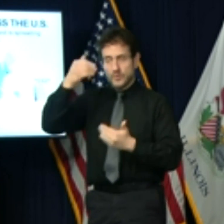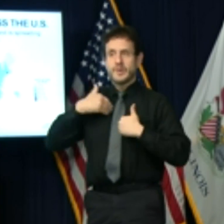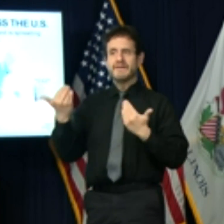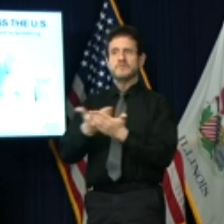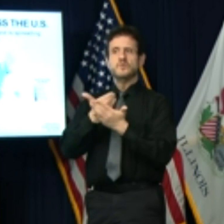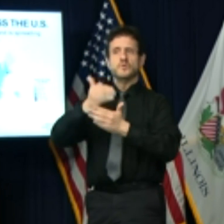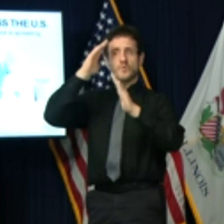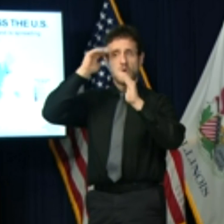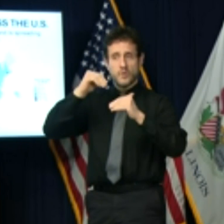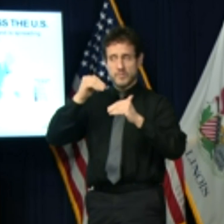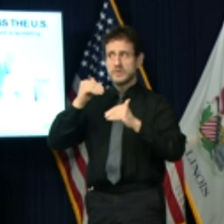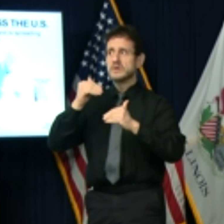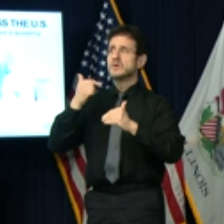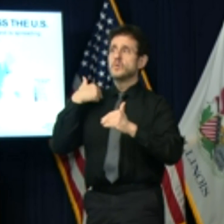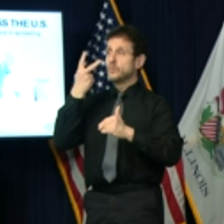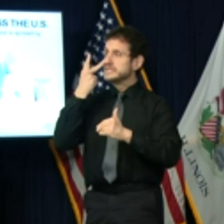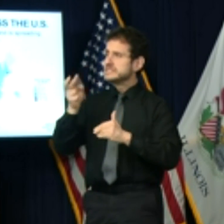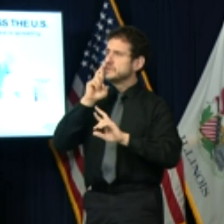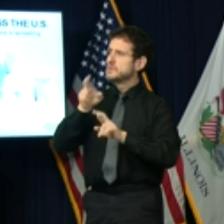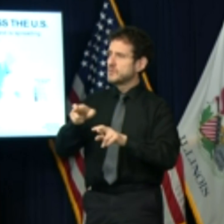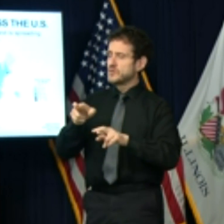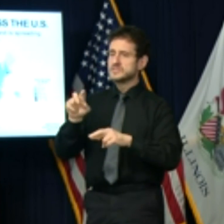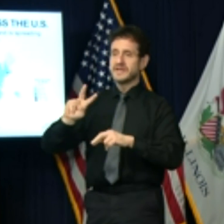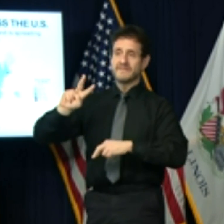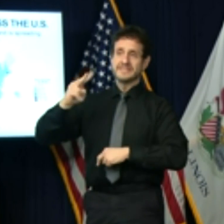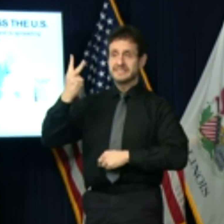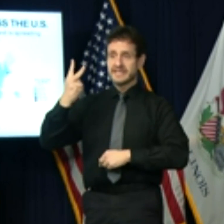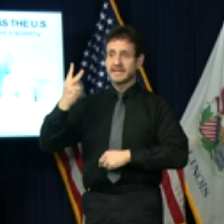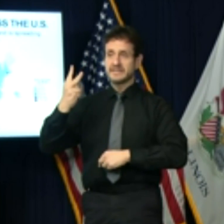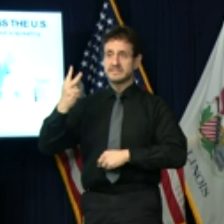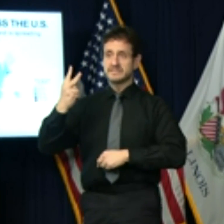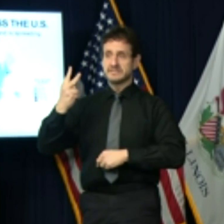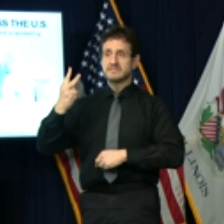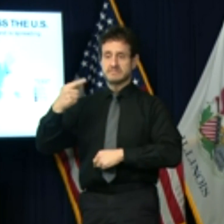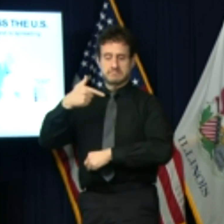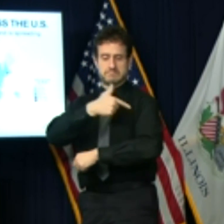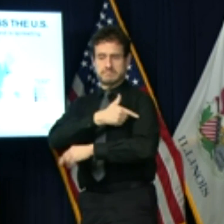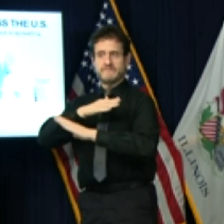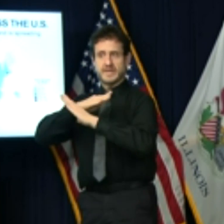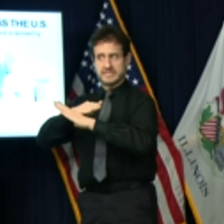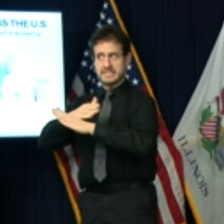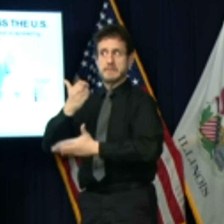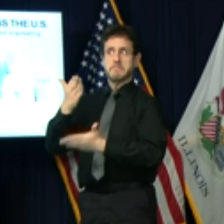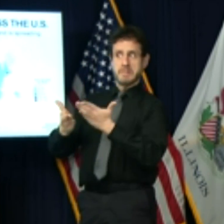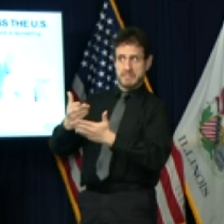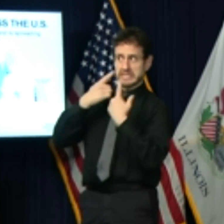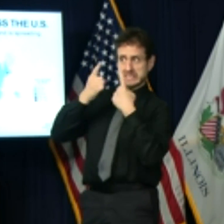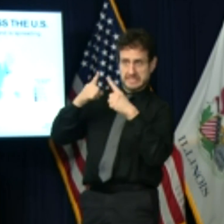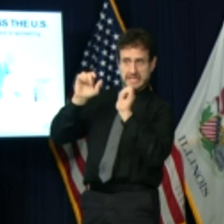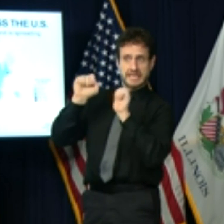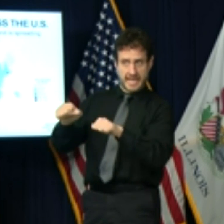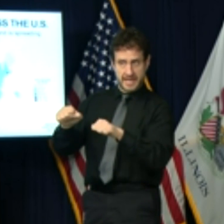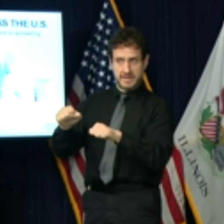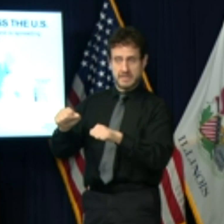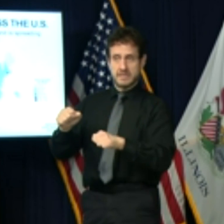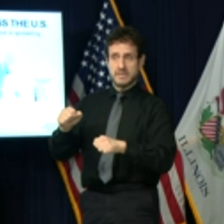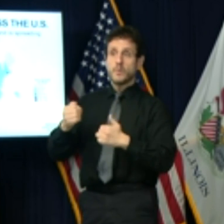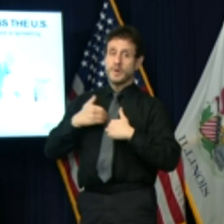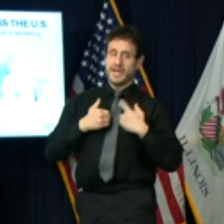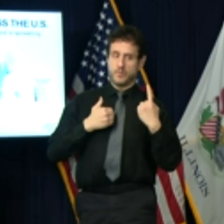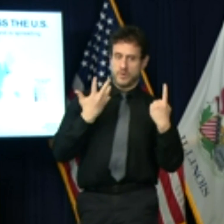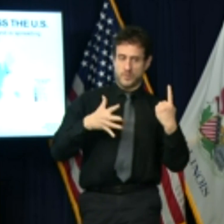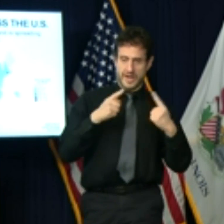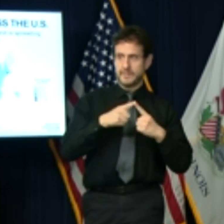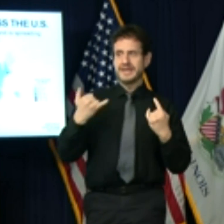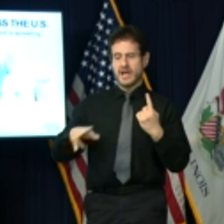preliminary reports about success of a second potentially effective vaccine candidate. But between